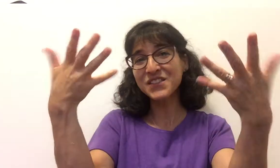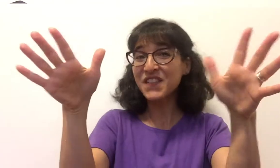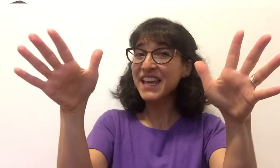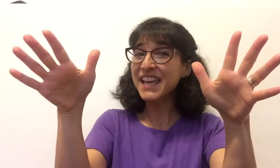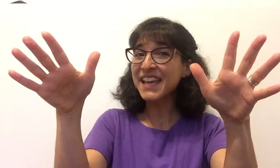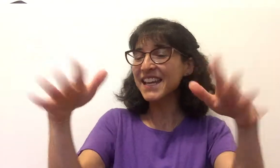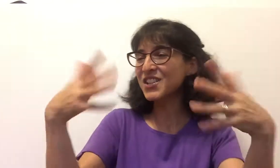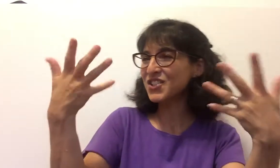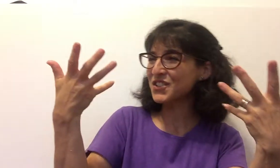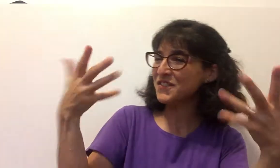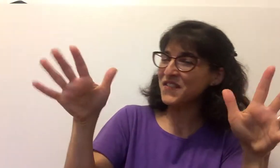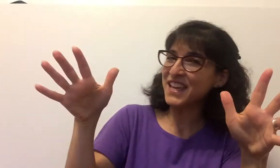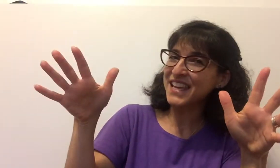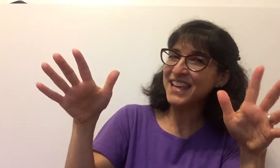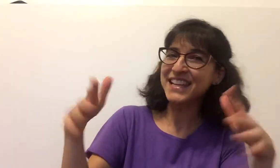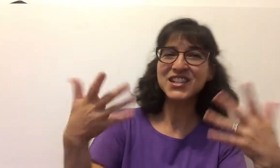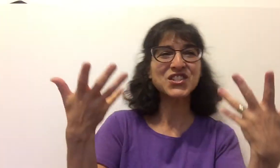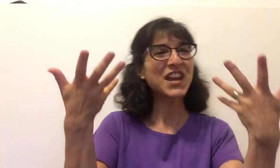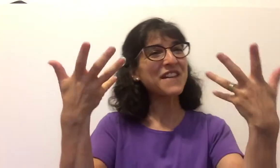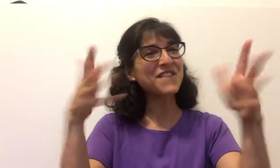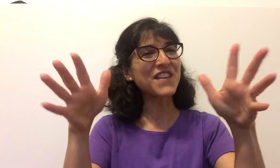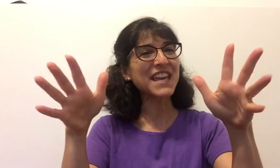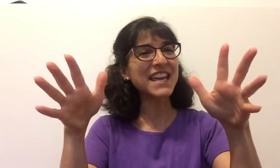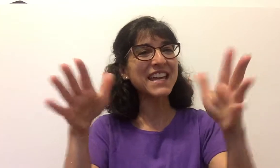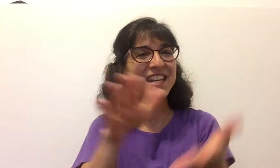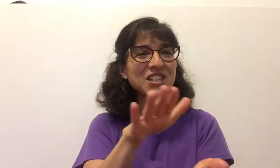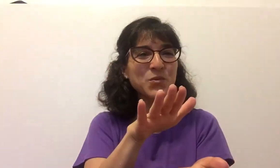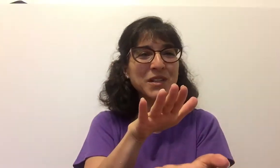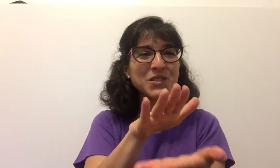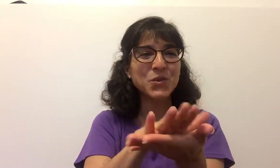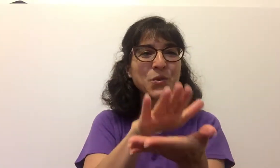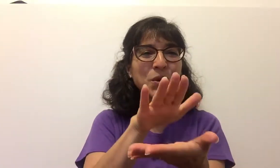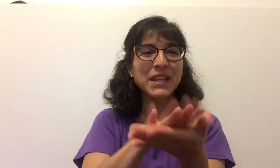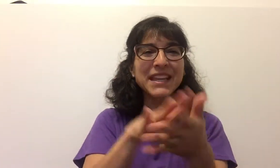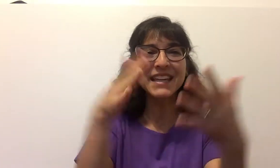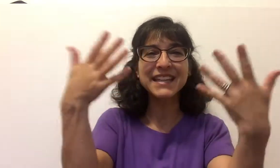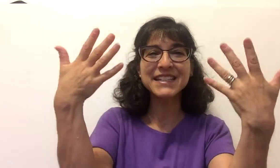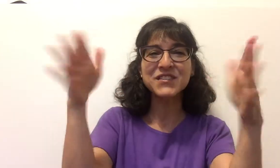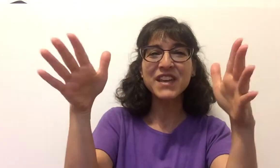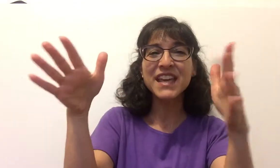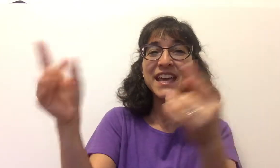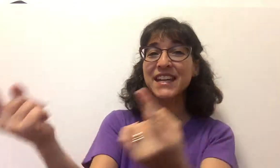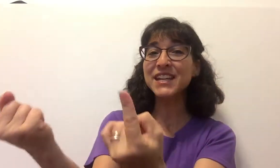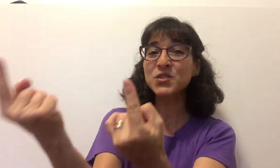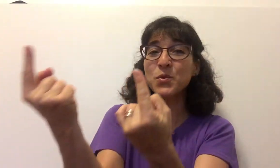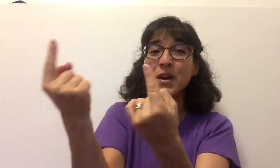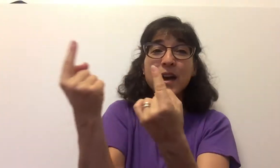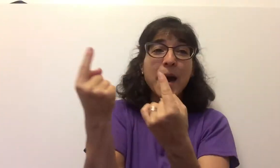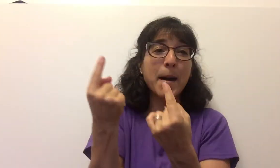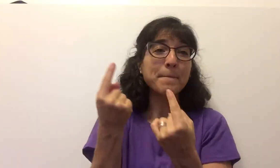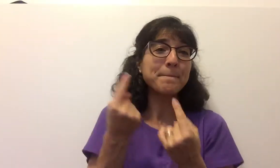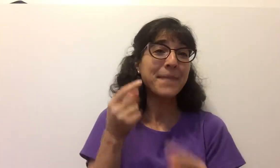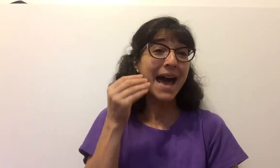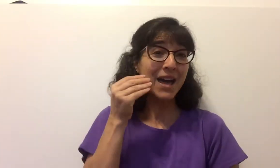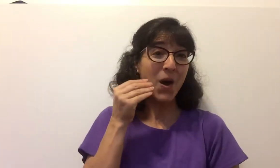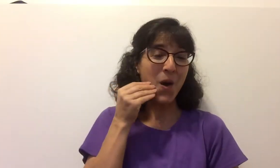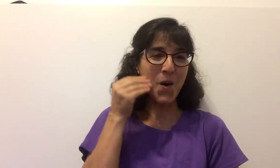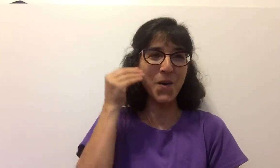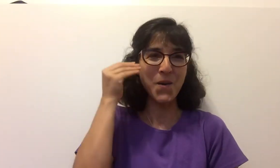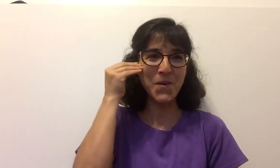finished, finished, finished. When school is finished, we'll come back home.